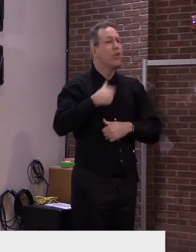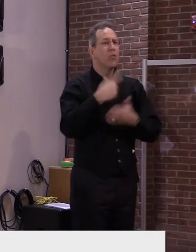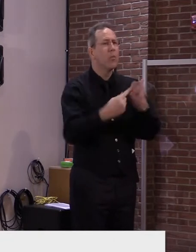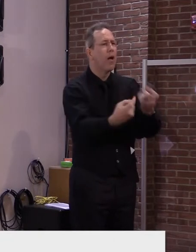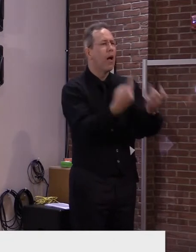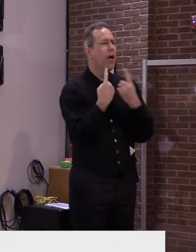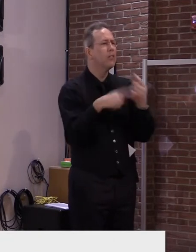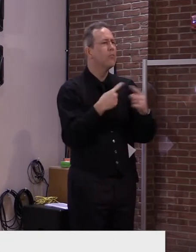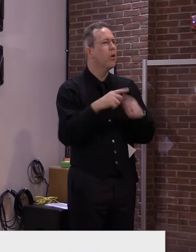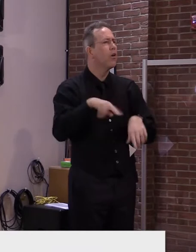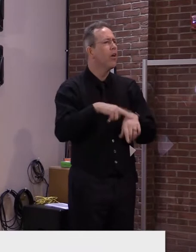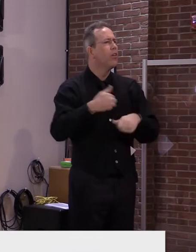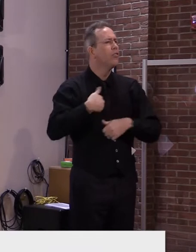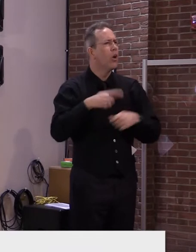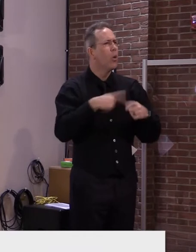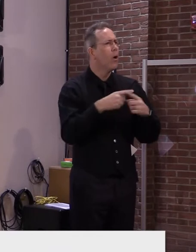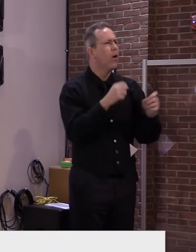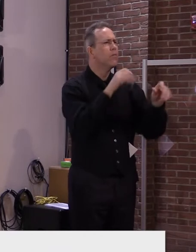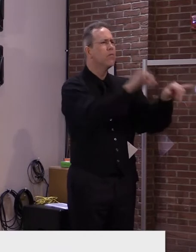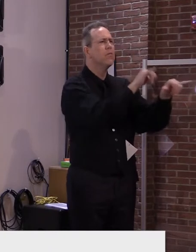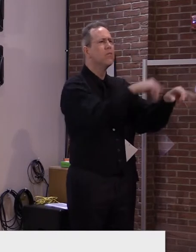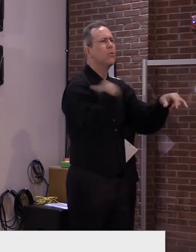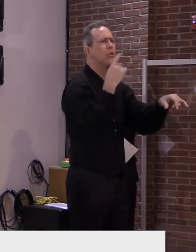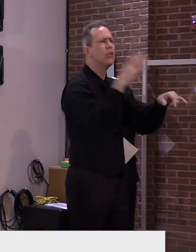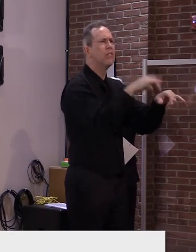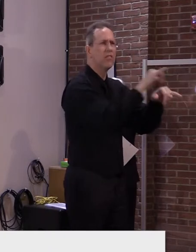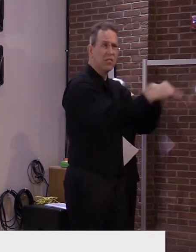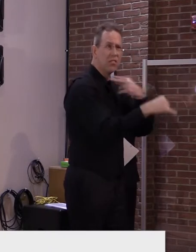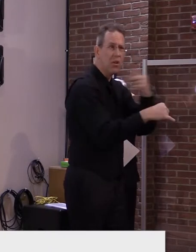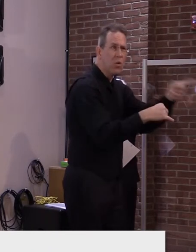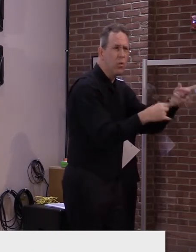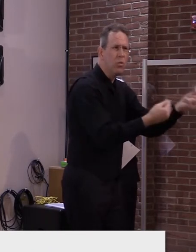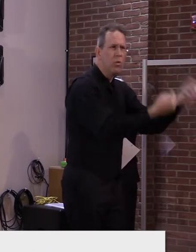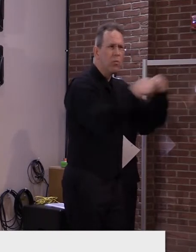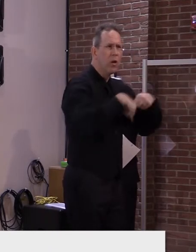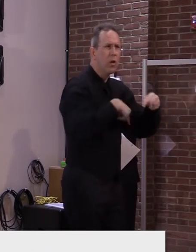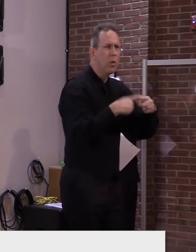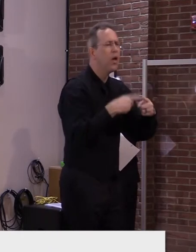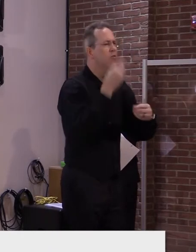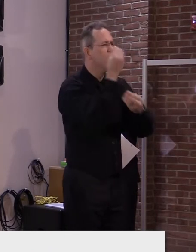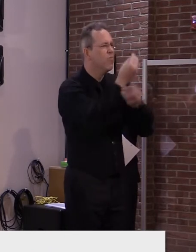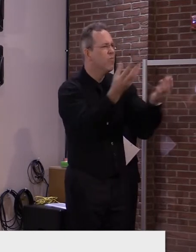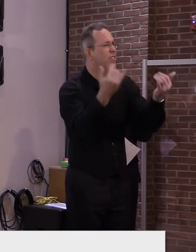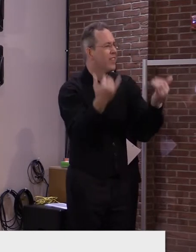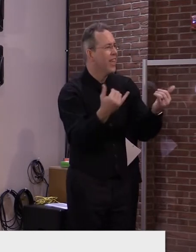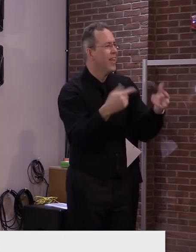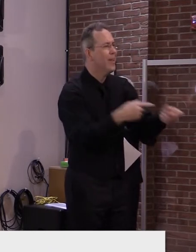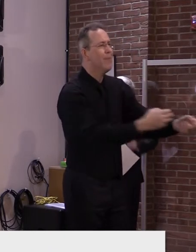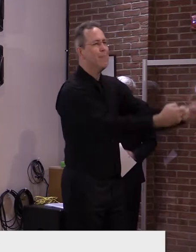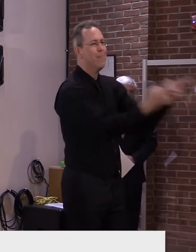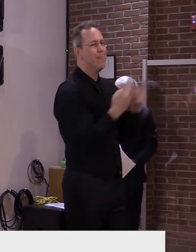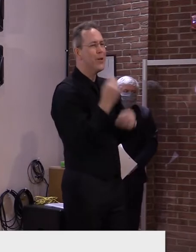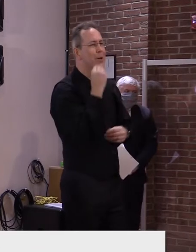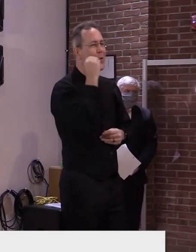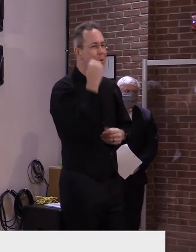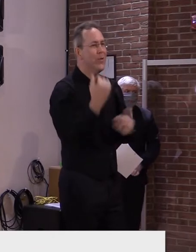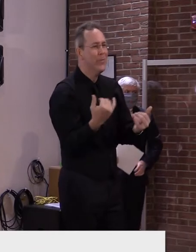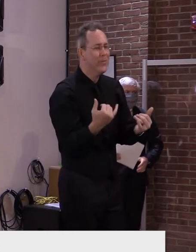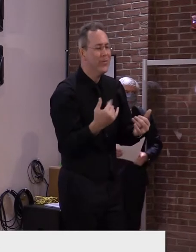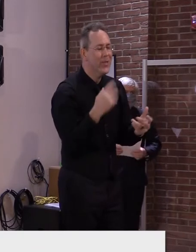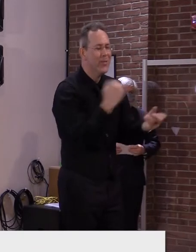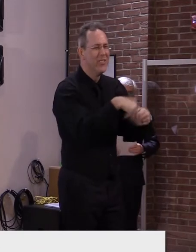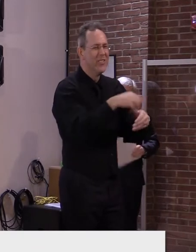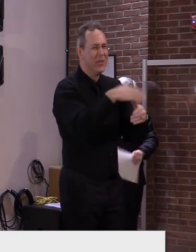I'm happy to report our mission is complete and our soldiers are returning the home this weekend. As a reminder,